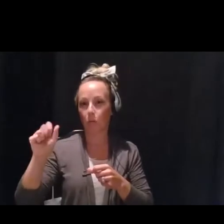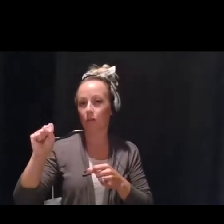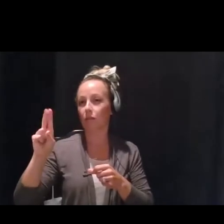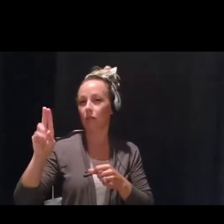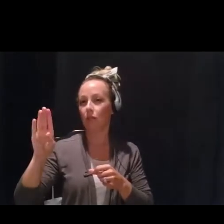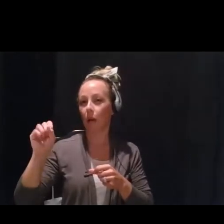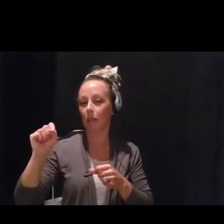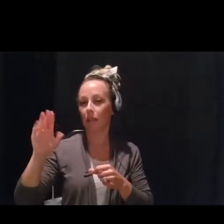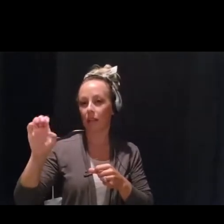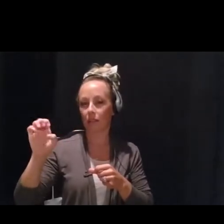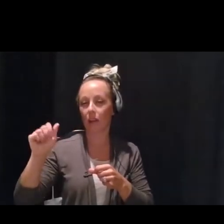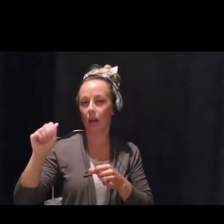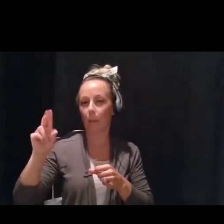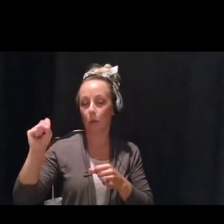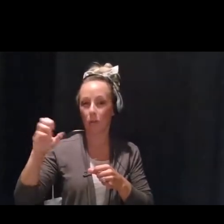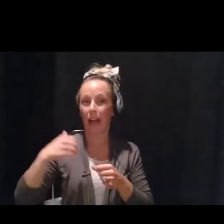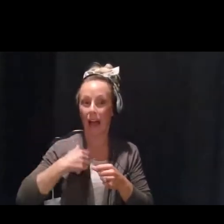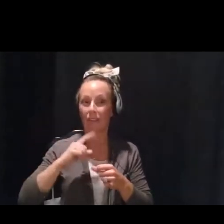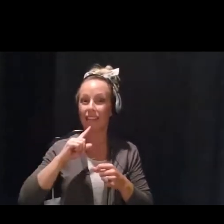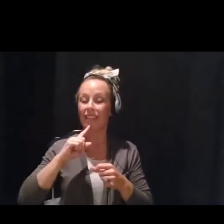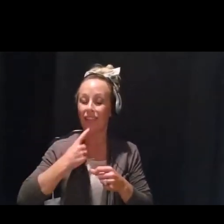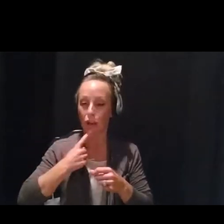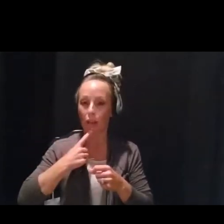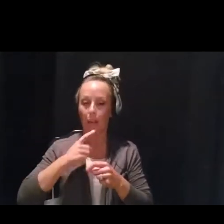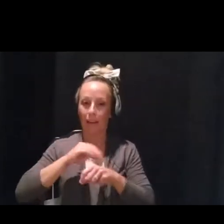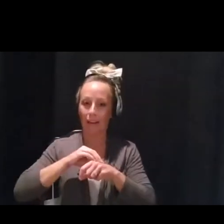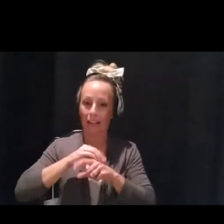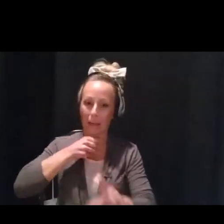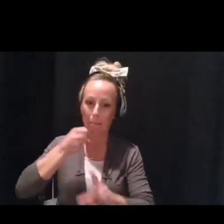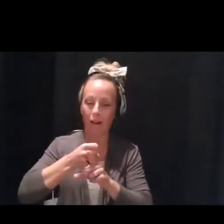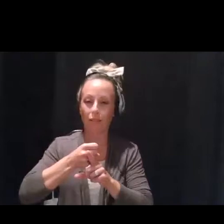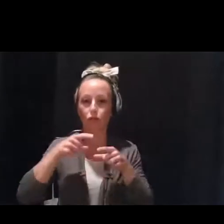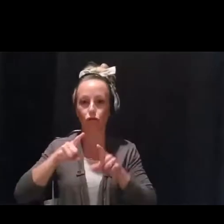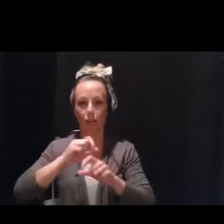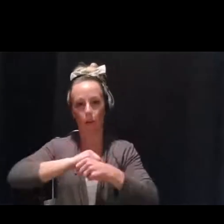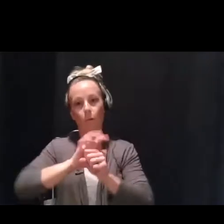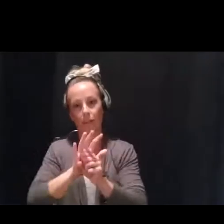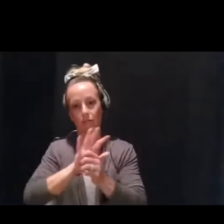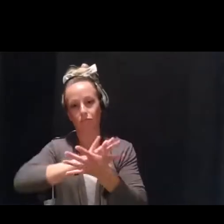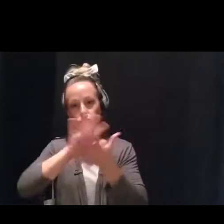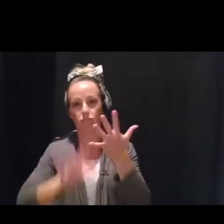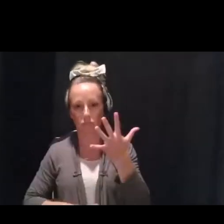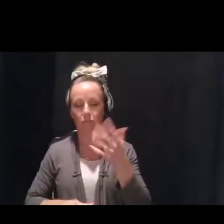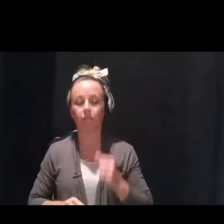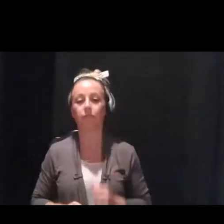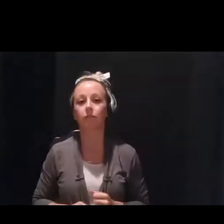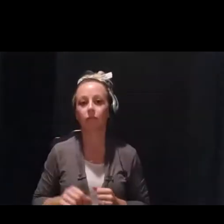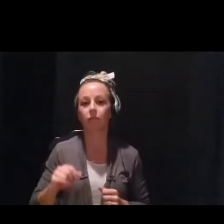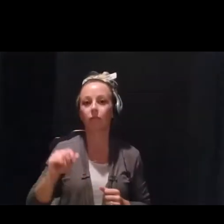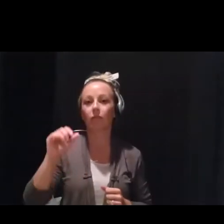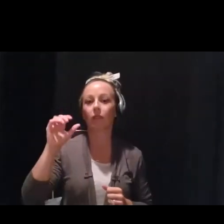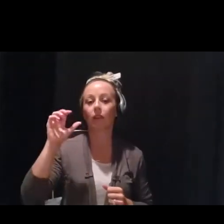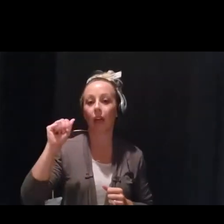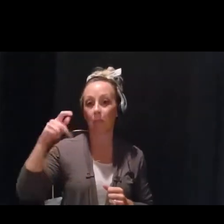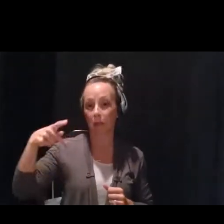So according to, I'm going to share some stats at this point, according to a recent report from the APA, the American Psychological Association,